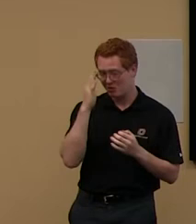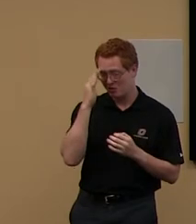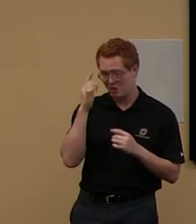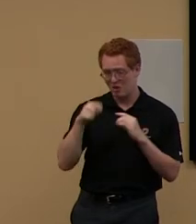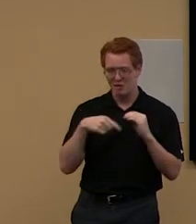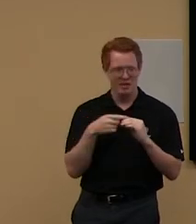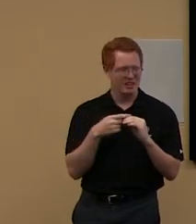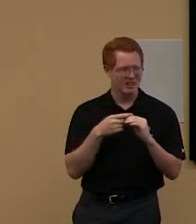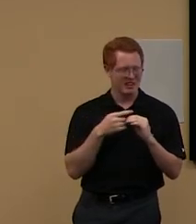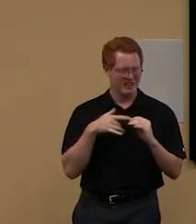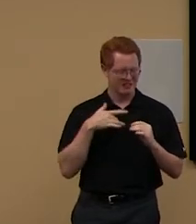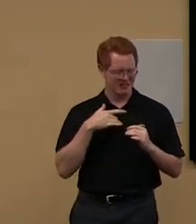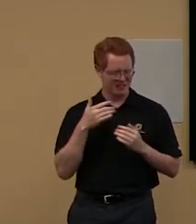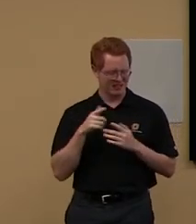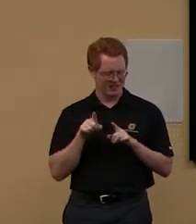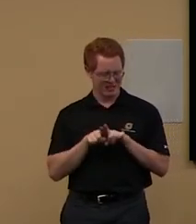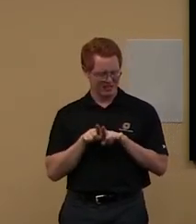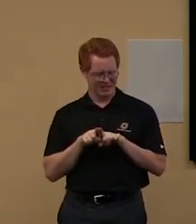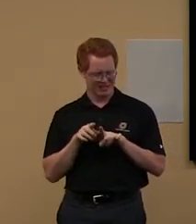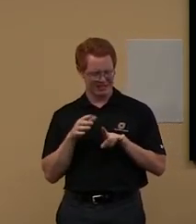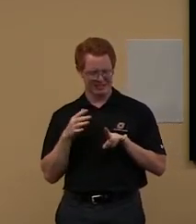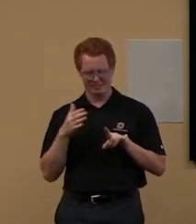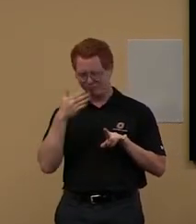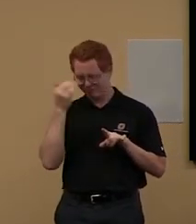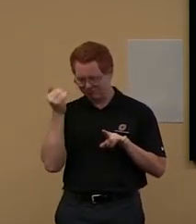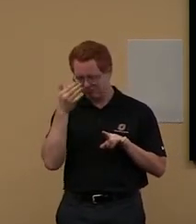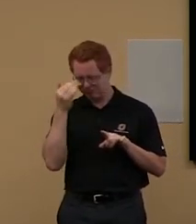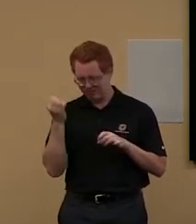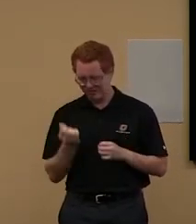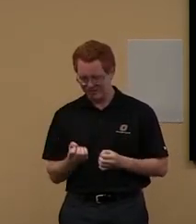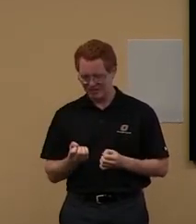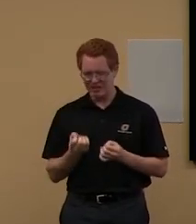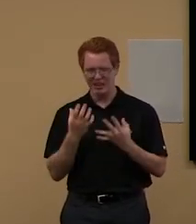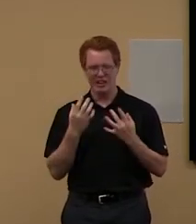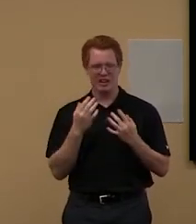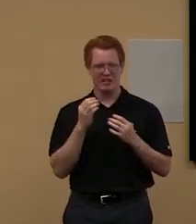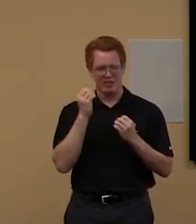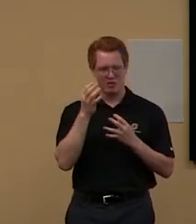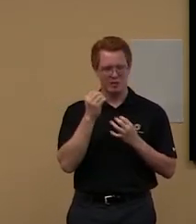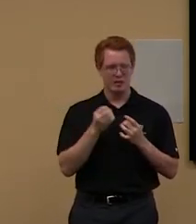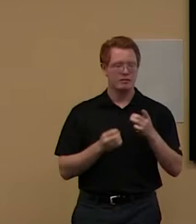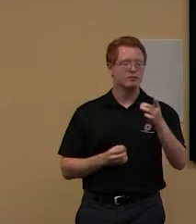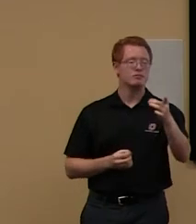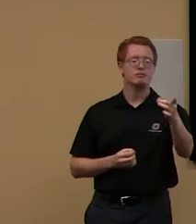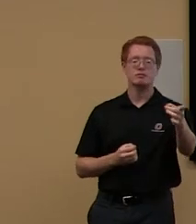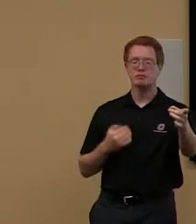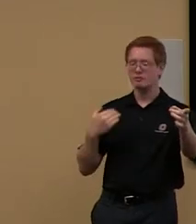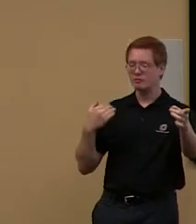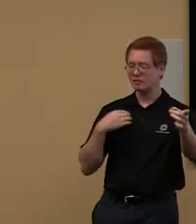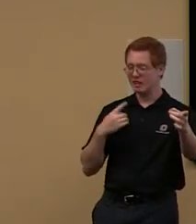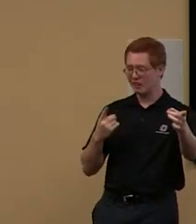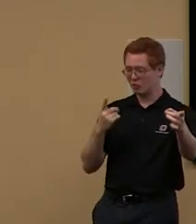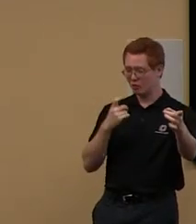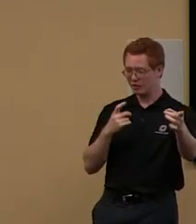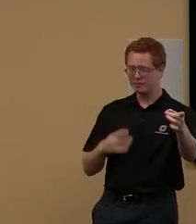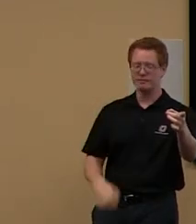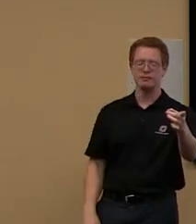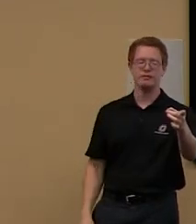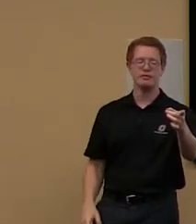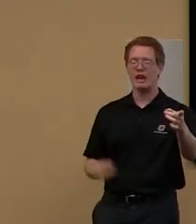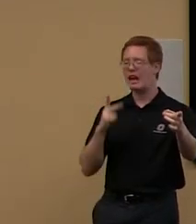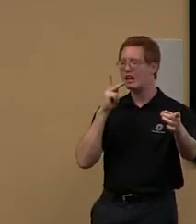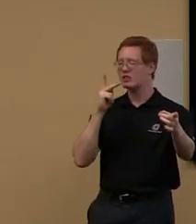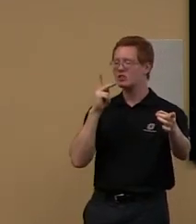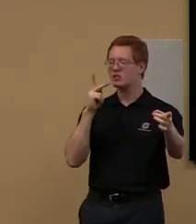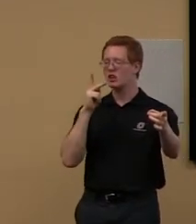I feel like I'm forgetting a lot of things, but. I did have a question. Sure. Um, I saw that you have